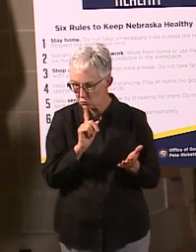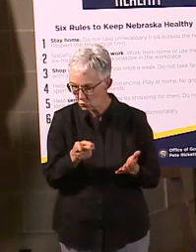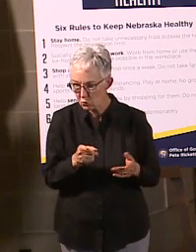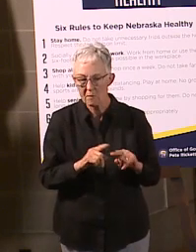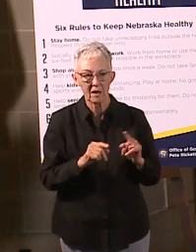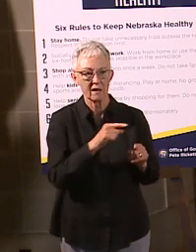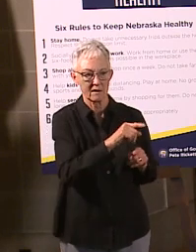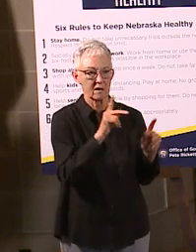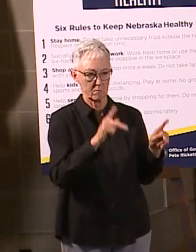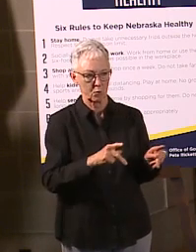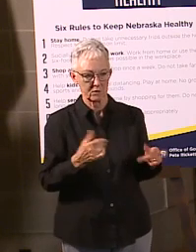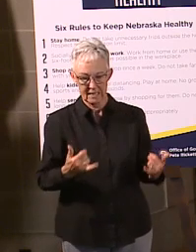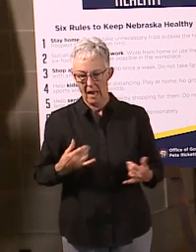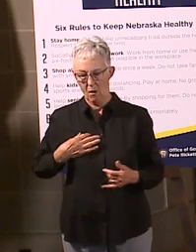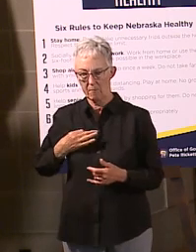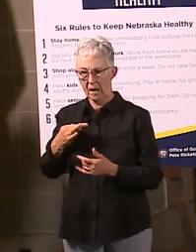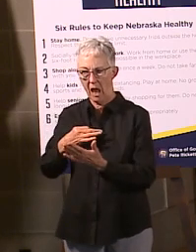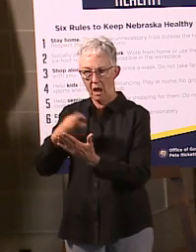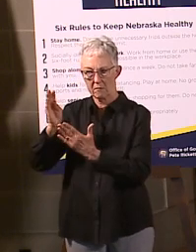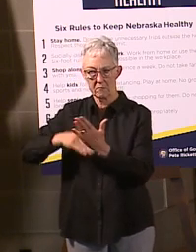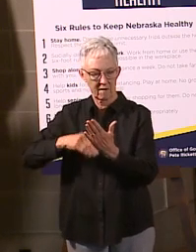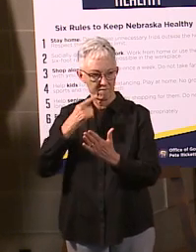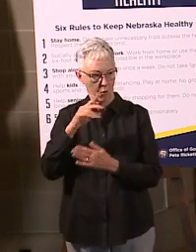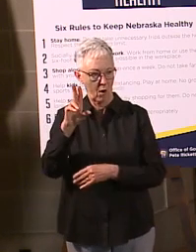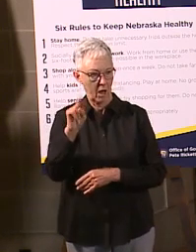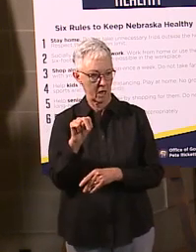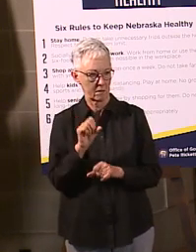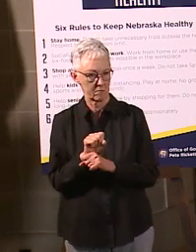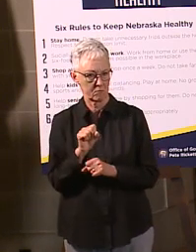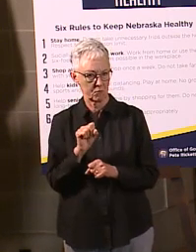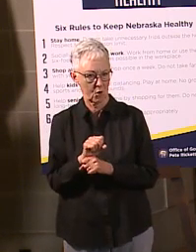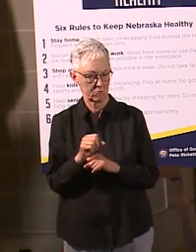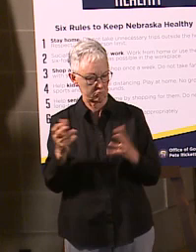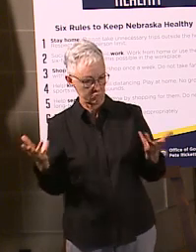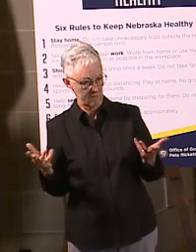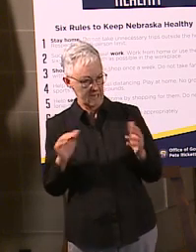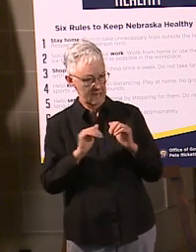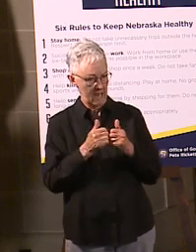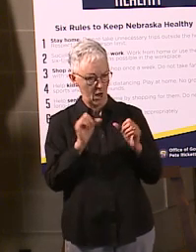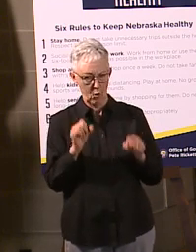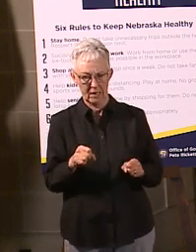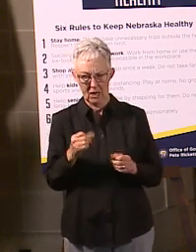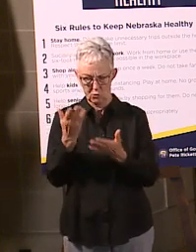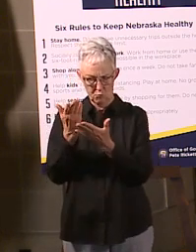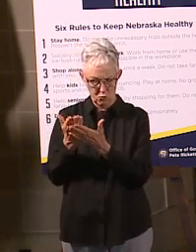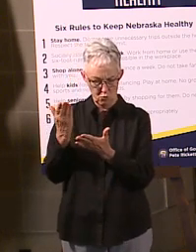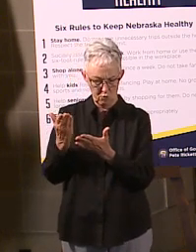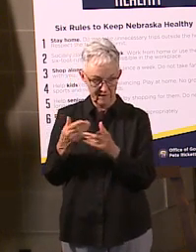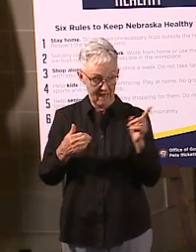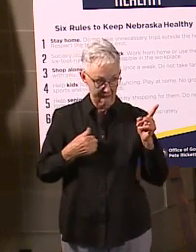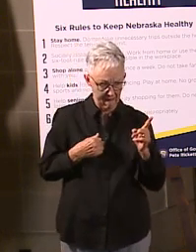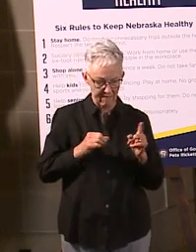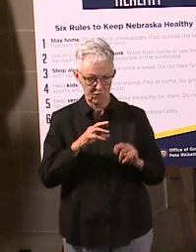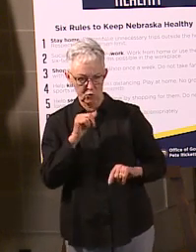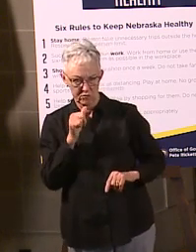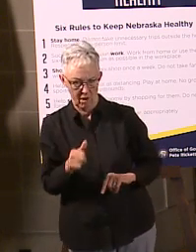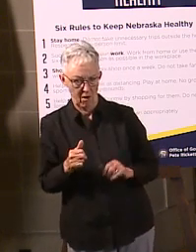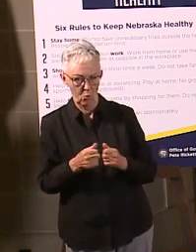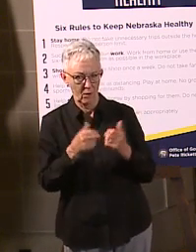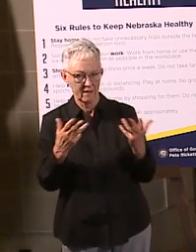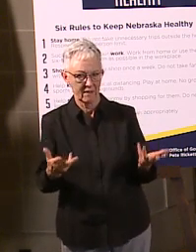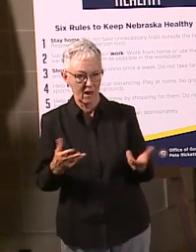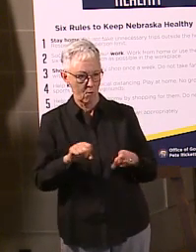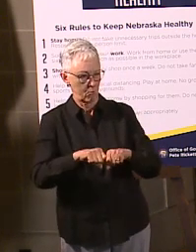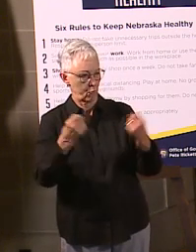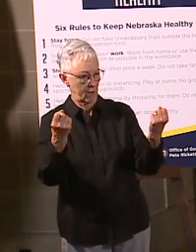the person took the test with health districts without violating HIPAA laws? So, no, there isn't really a way for an employer to know. We